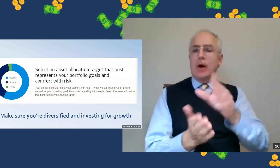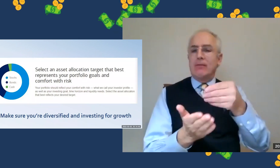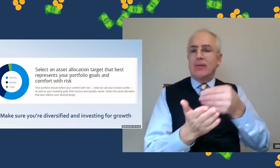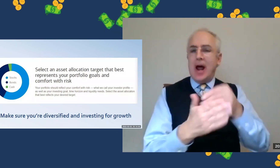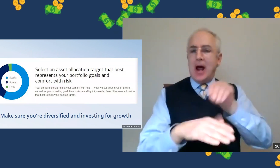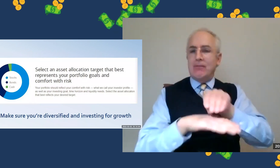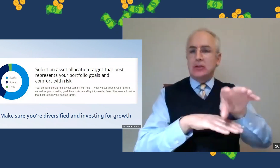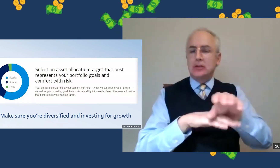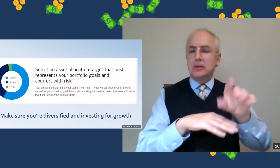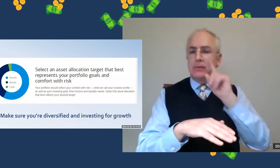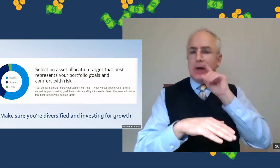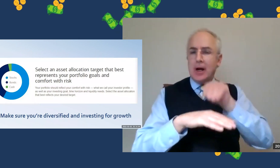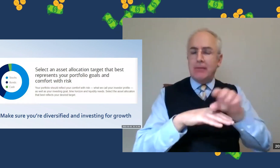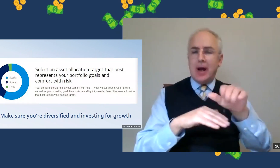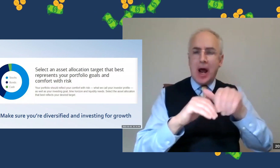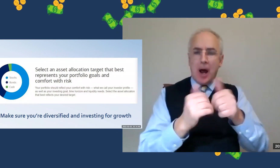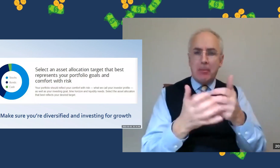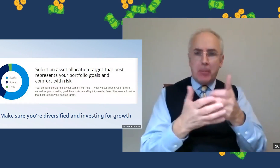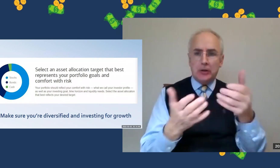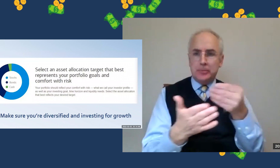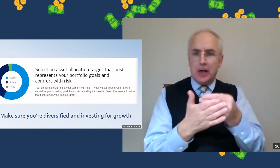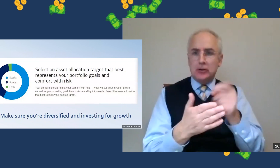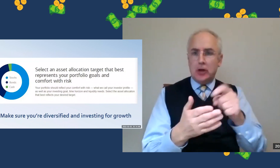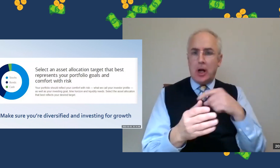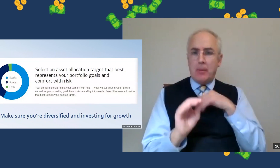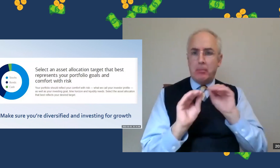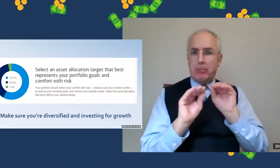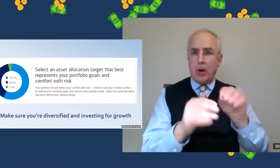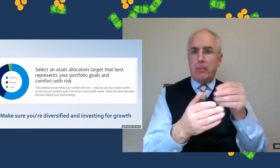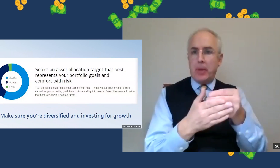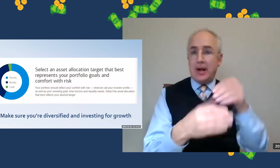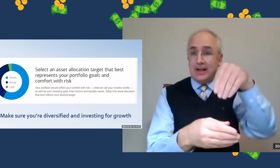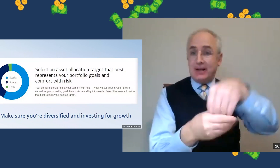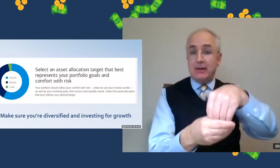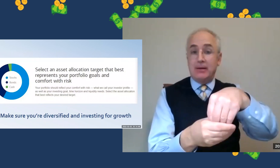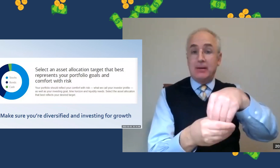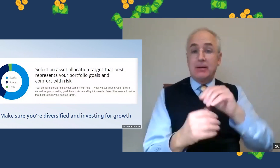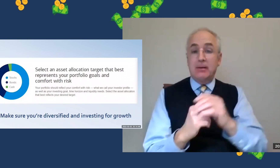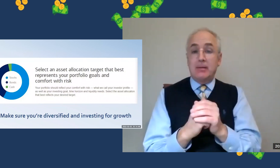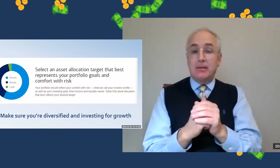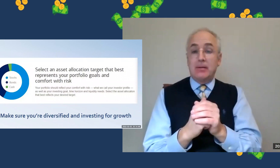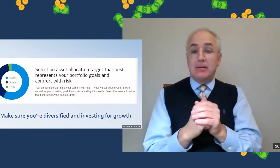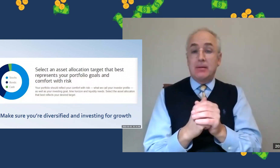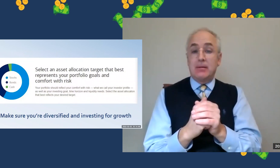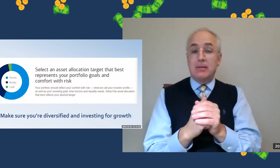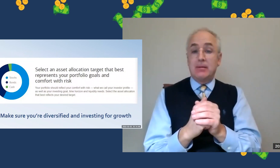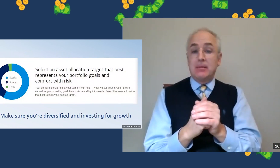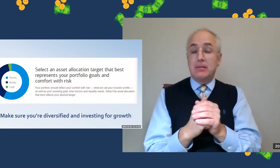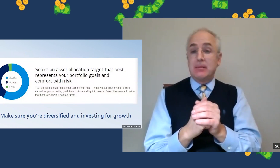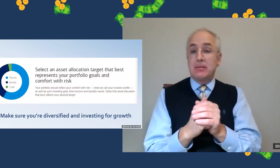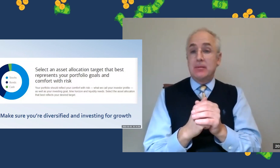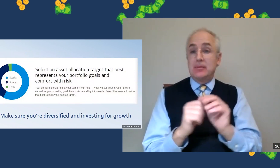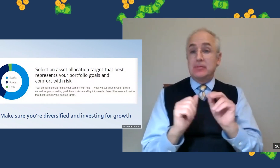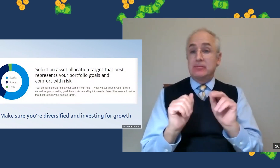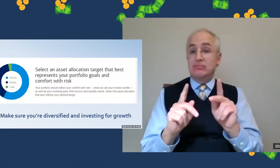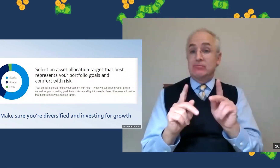available. So that's when you would just talk with your financial advisor to see how much funds you would put on each side.